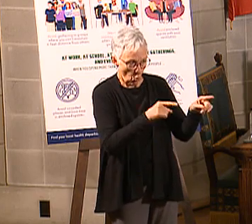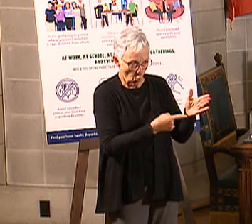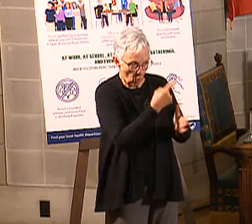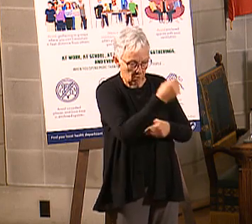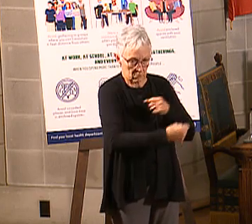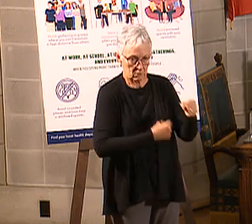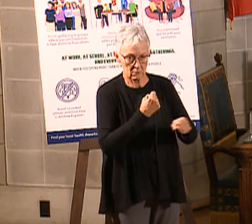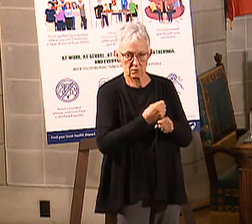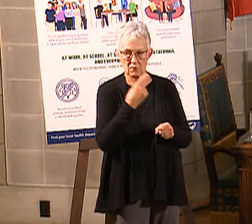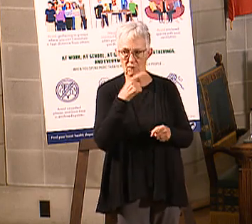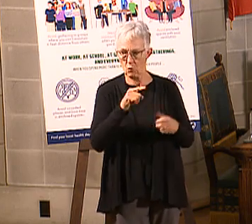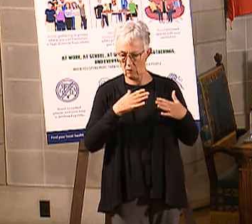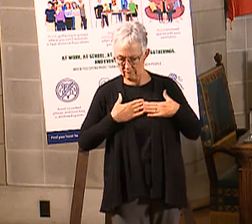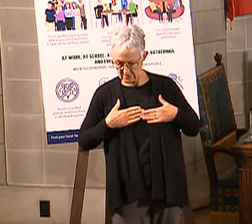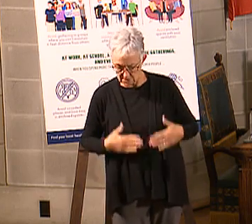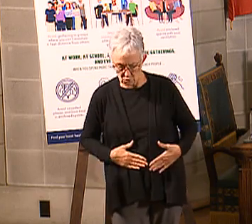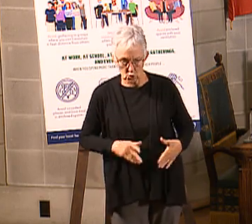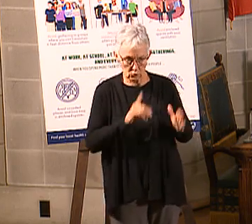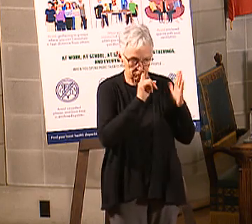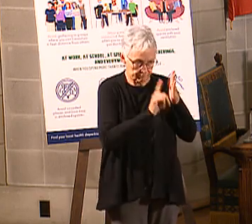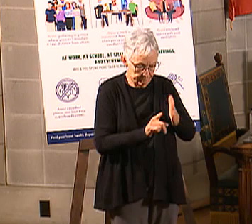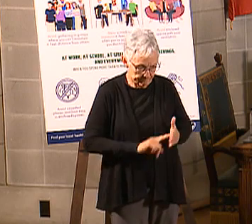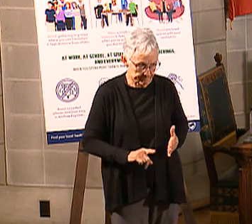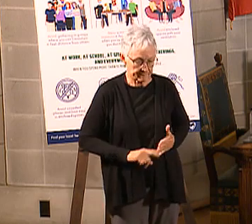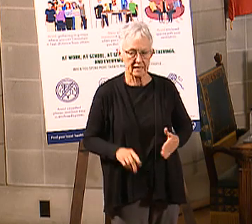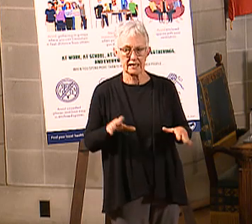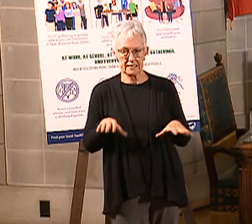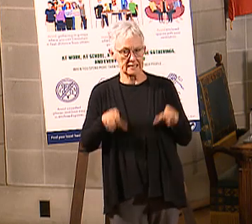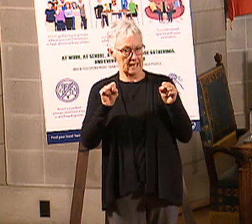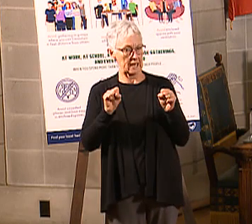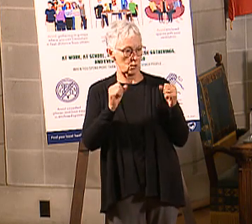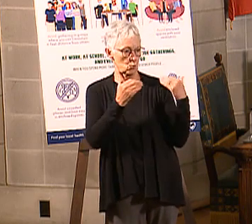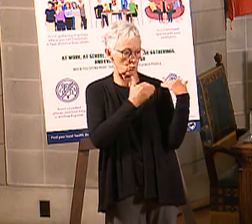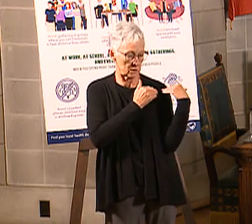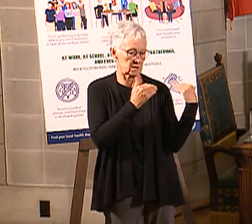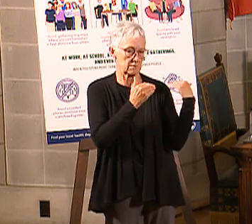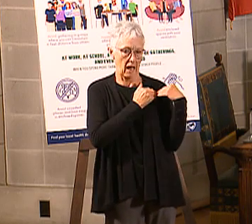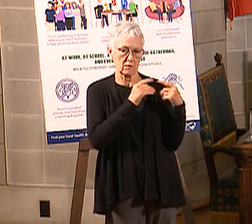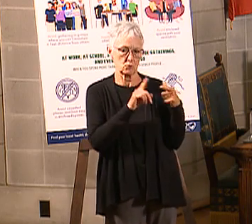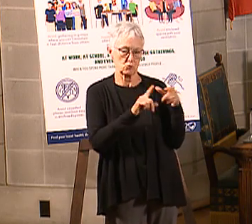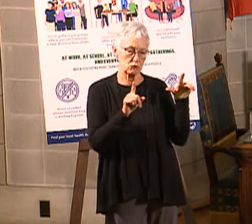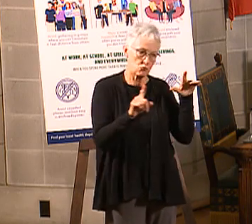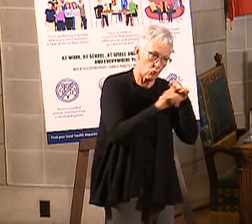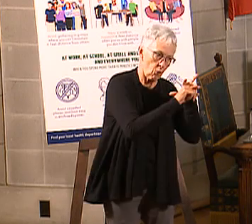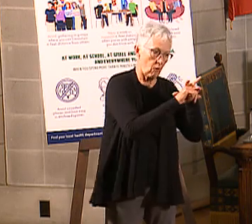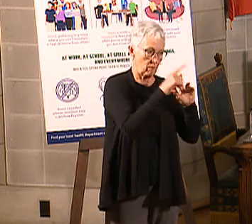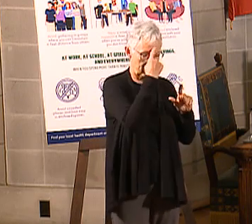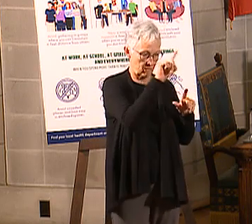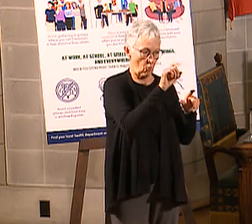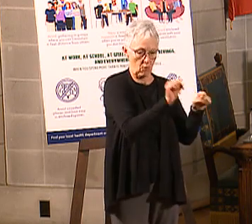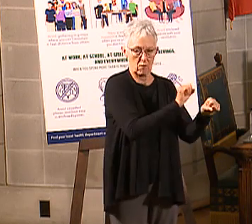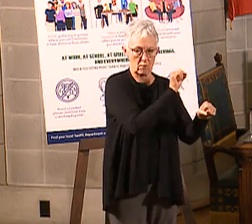year and getting that screening. Taking personal responsibility, as Nate says, going to your appointments. Don't skip them unnecessarily.